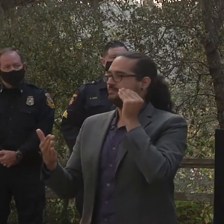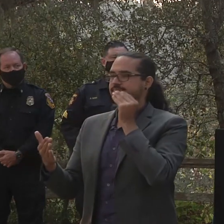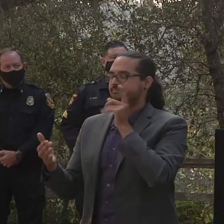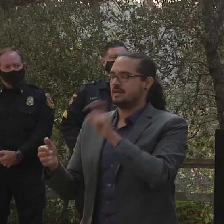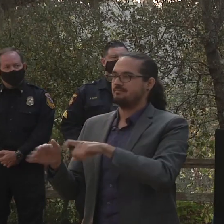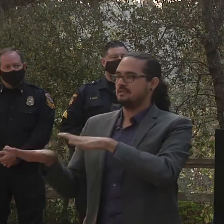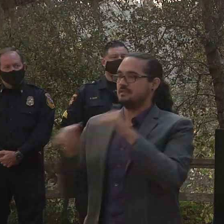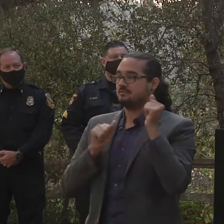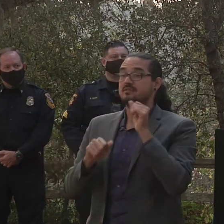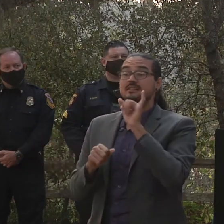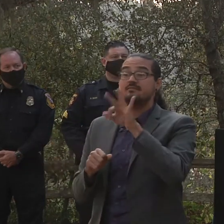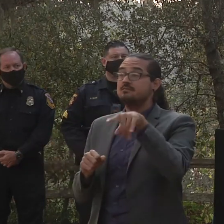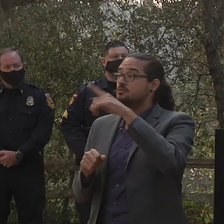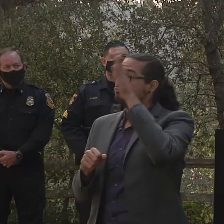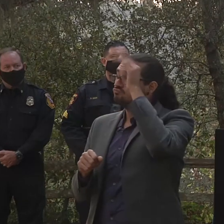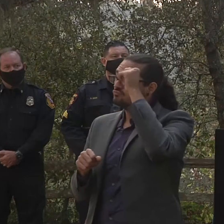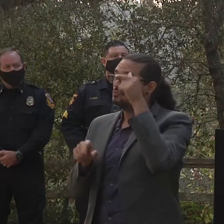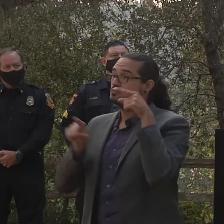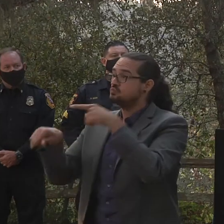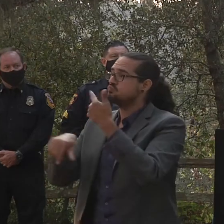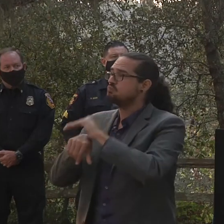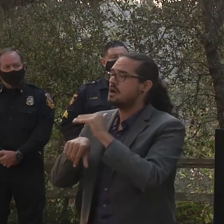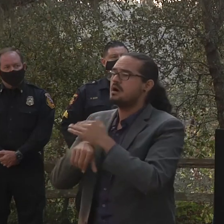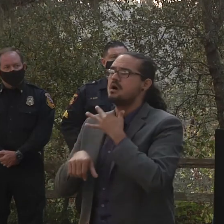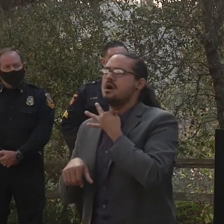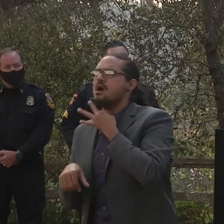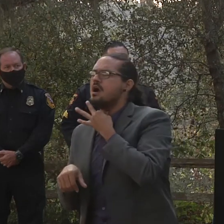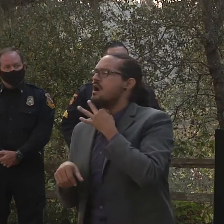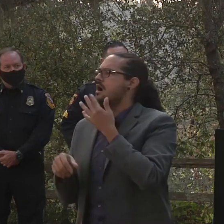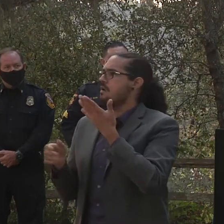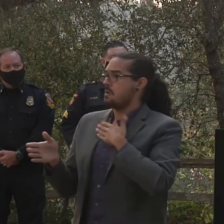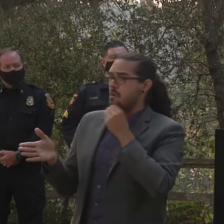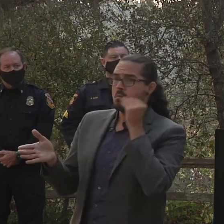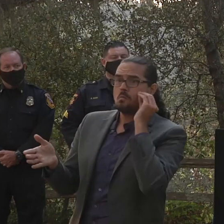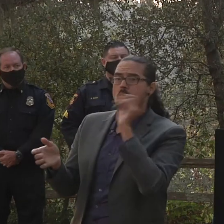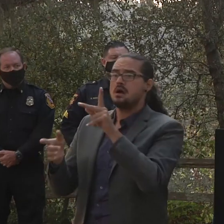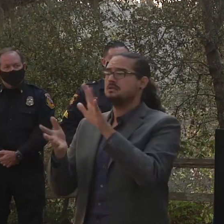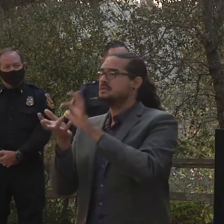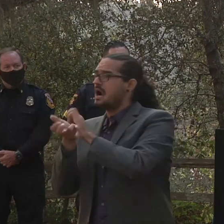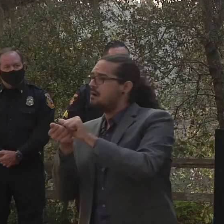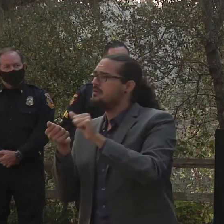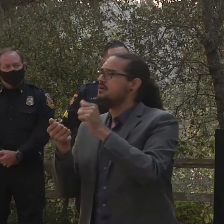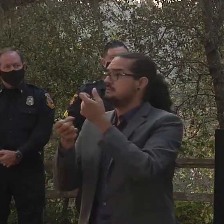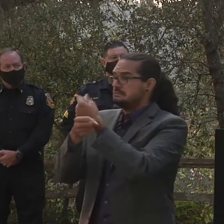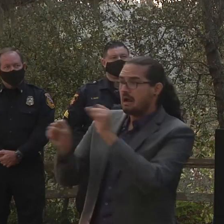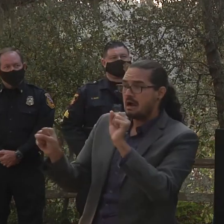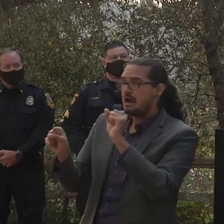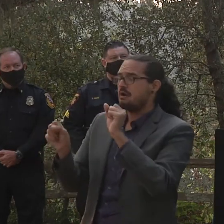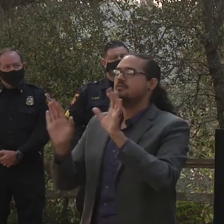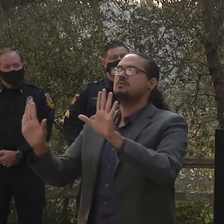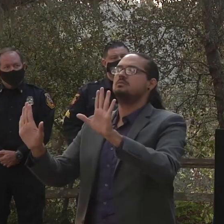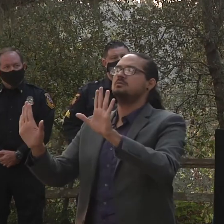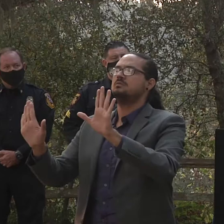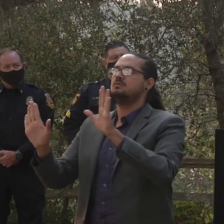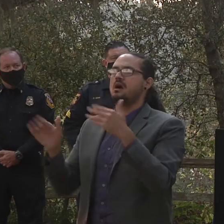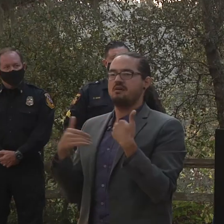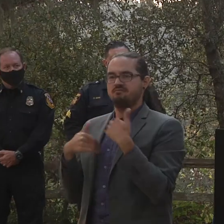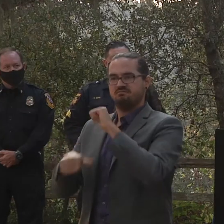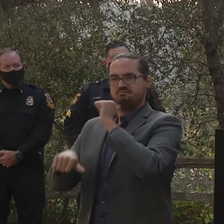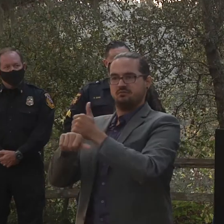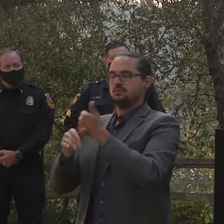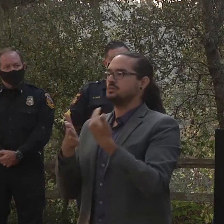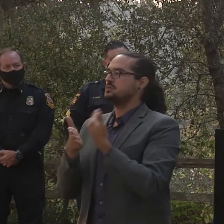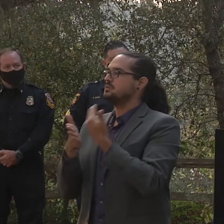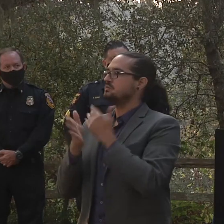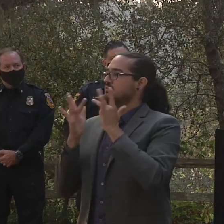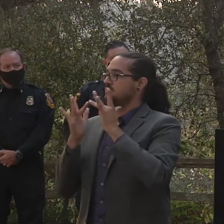there tonight and you're wondering, well, how do I know if my home's been damaged? How do I know if my home's OK? So the county's created a website and really what you do